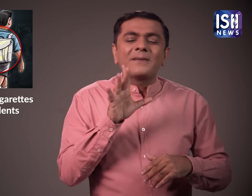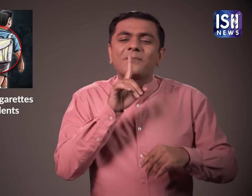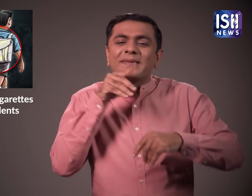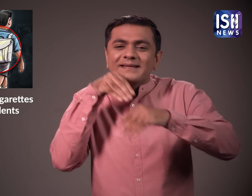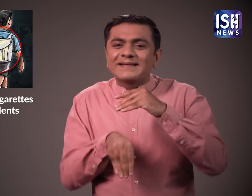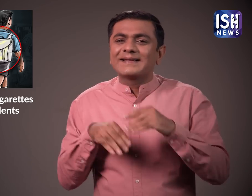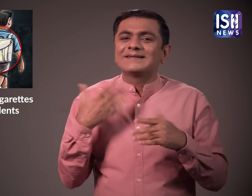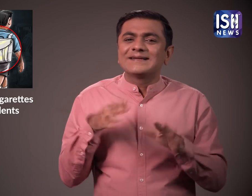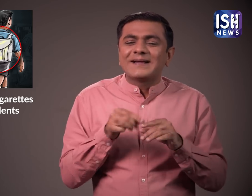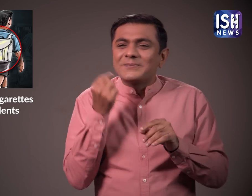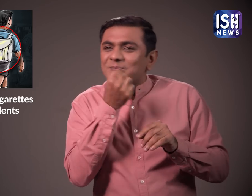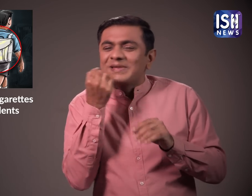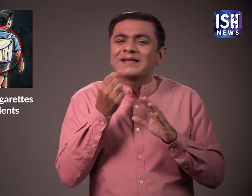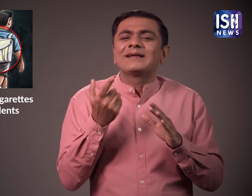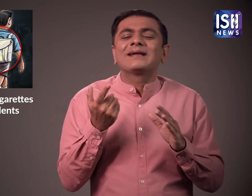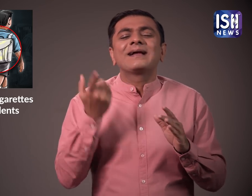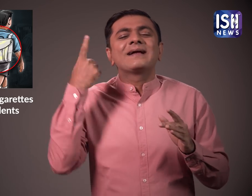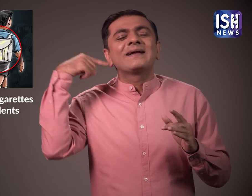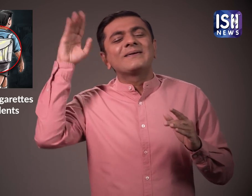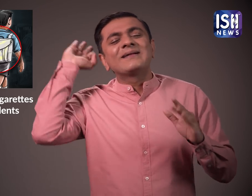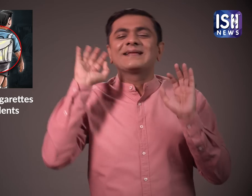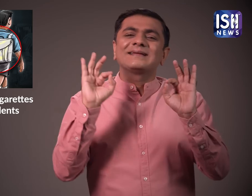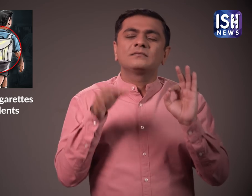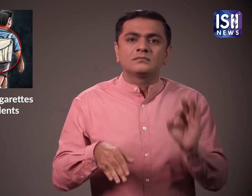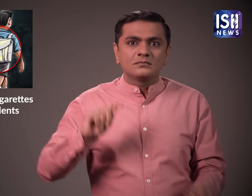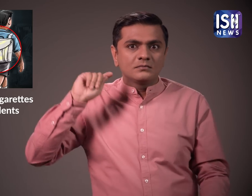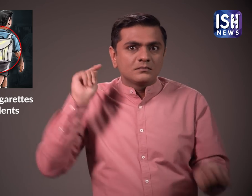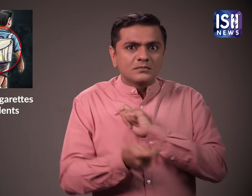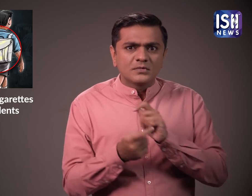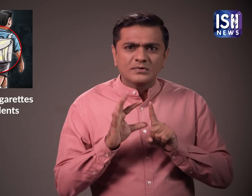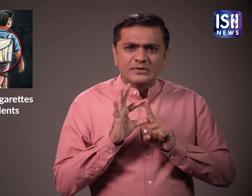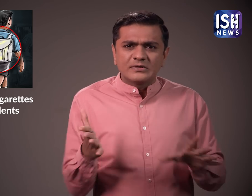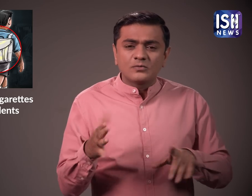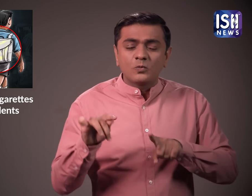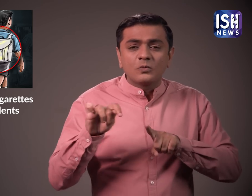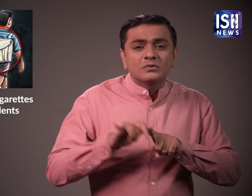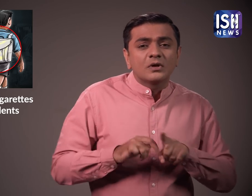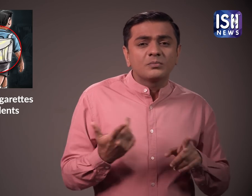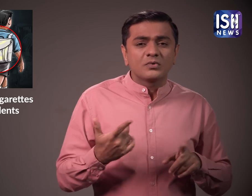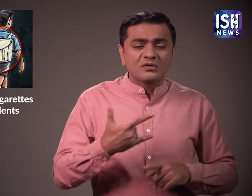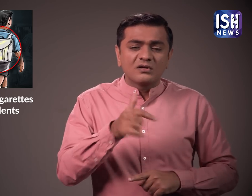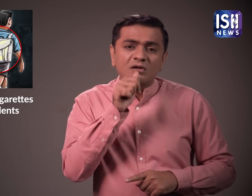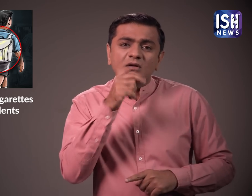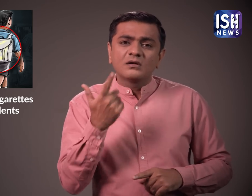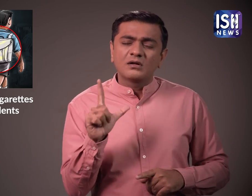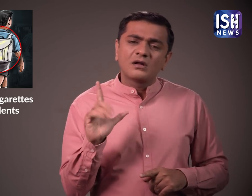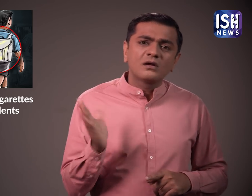Girls would hide such things in their bags. Now times have changed. Students are hiding condoms, alcohol,